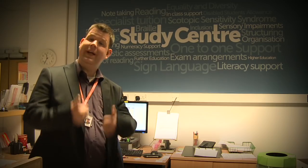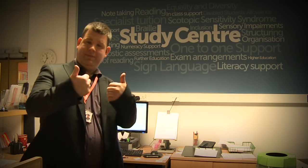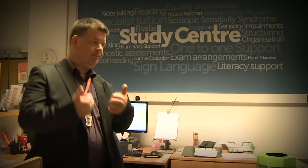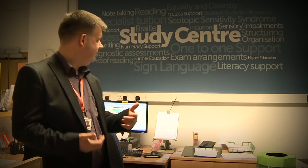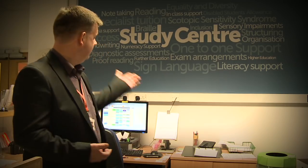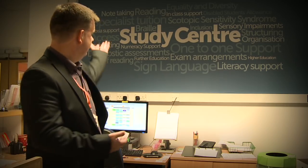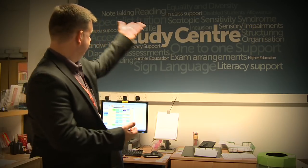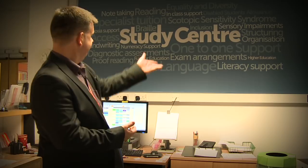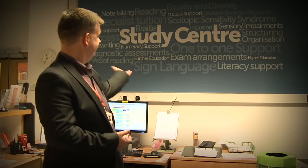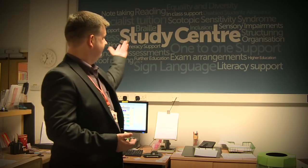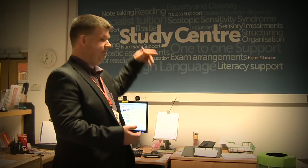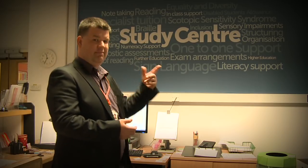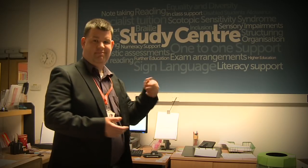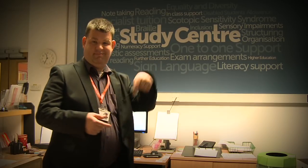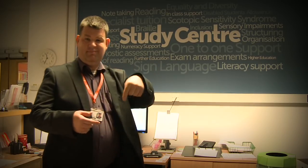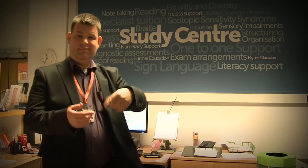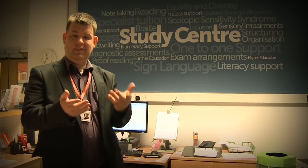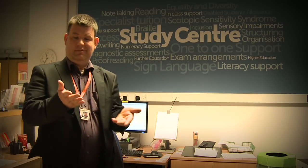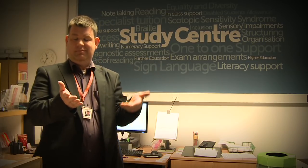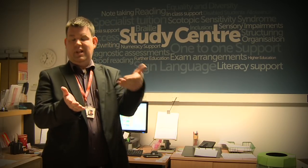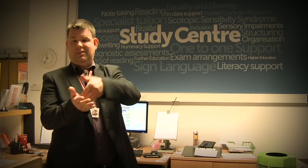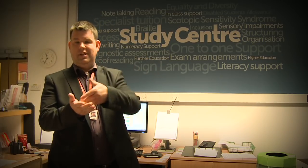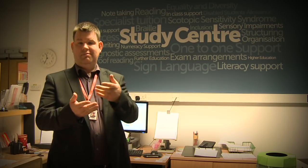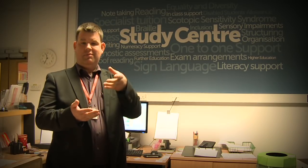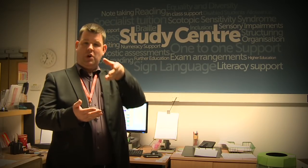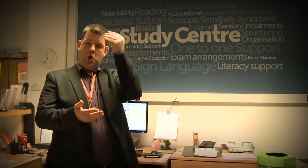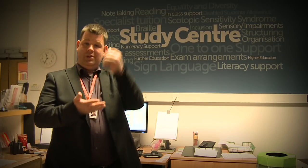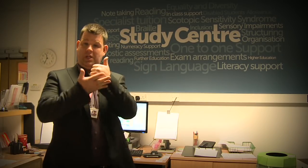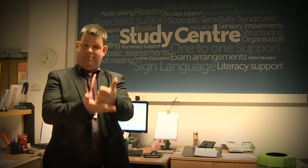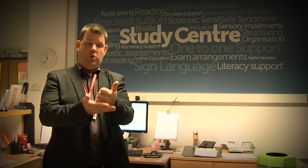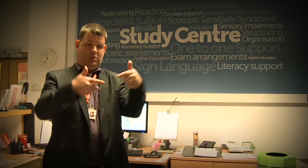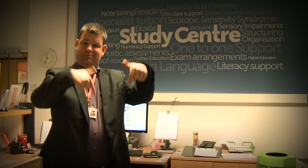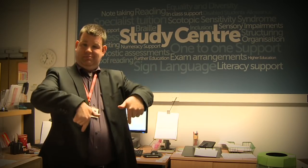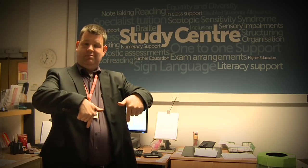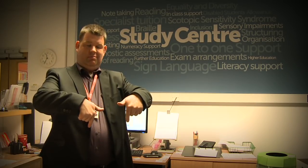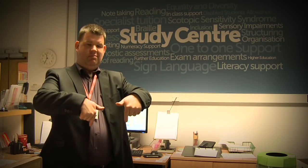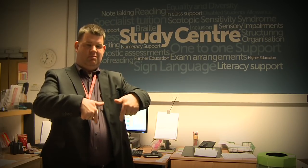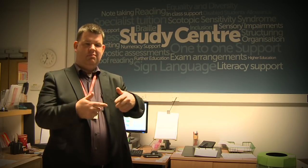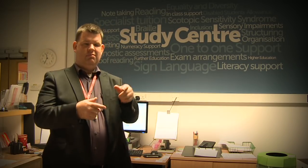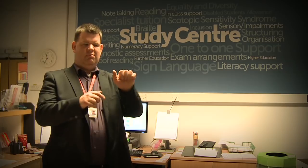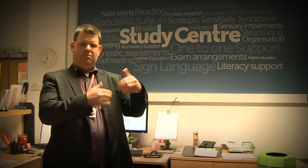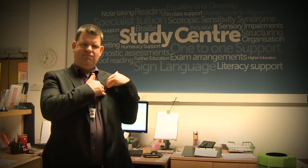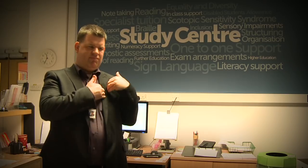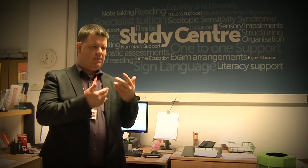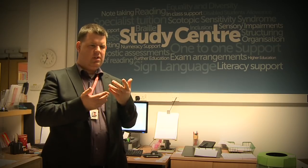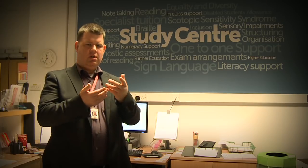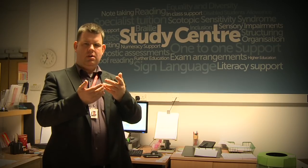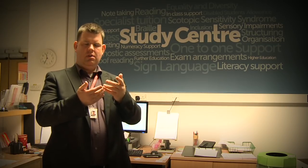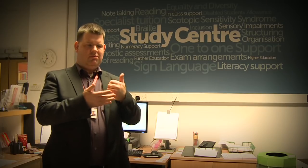Now we are in the Additional Learning Support Department. This is the department that supports learners with any additional